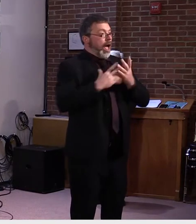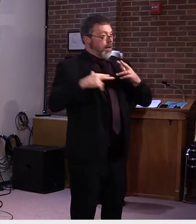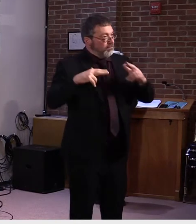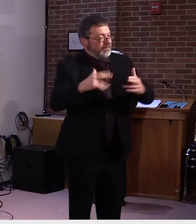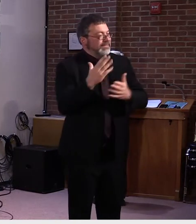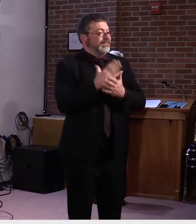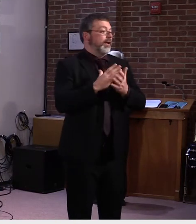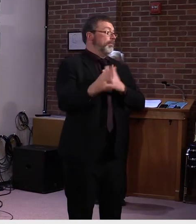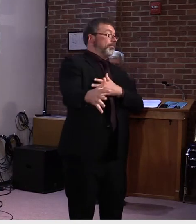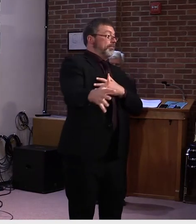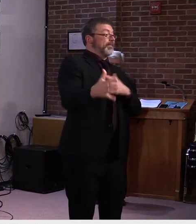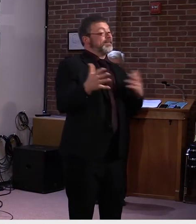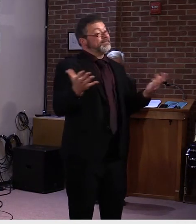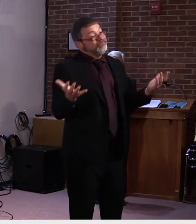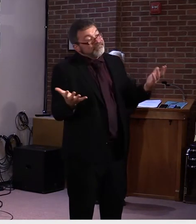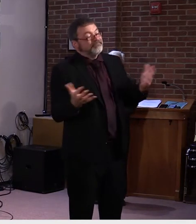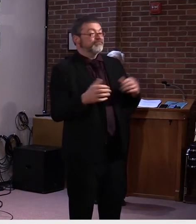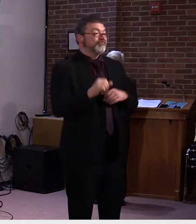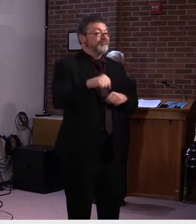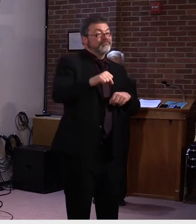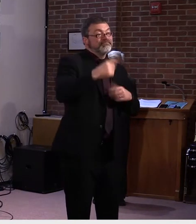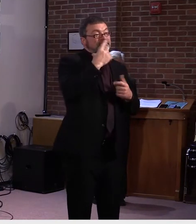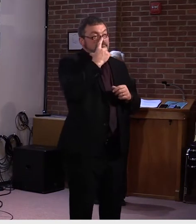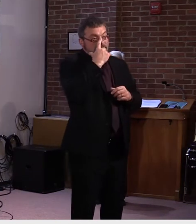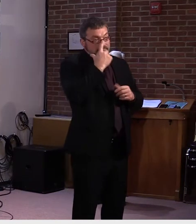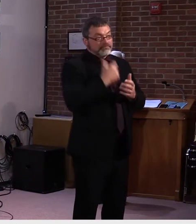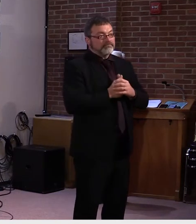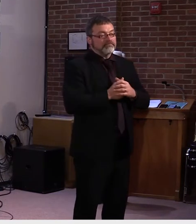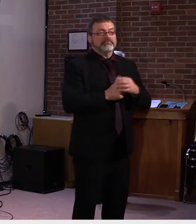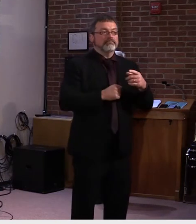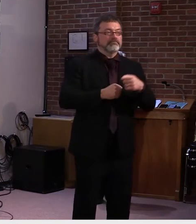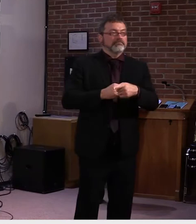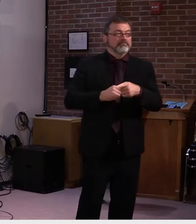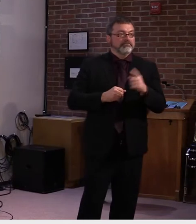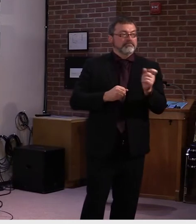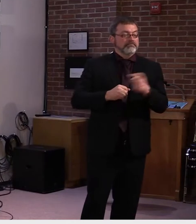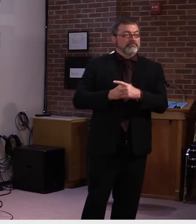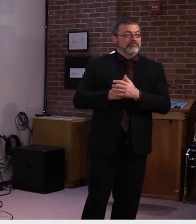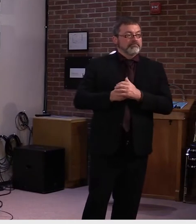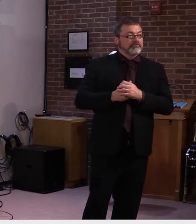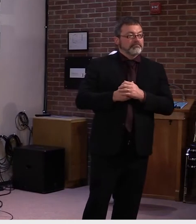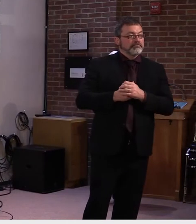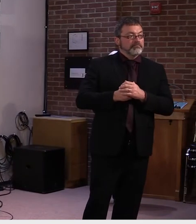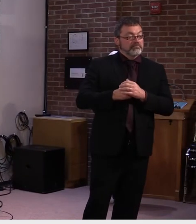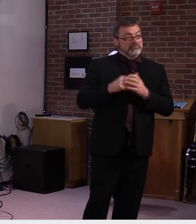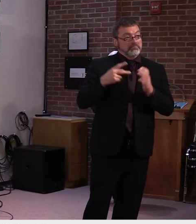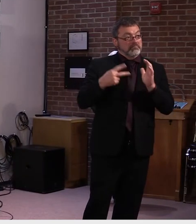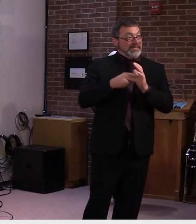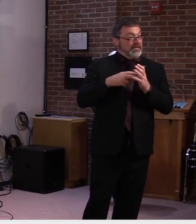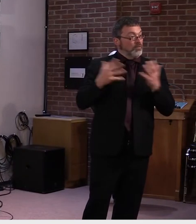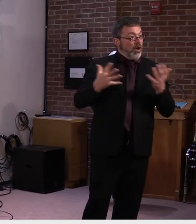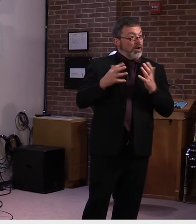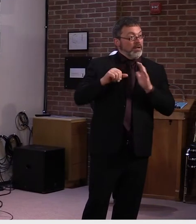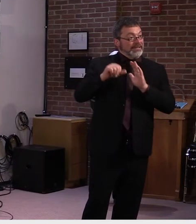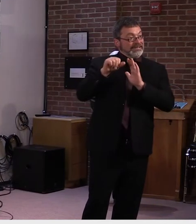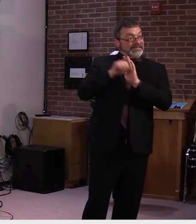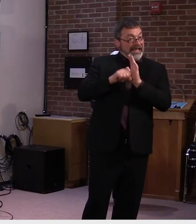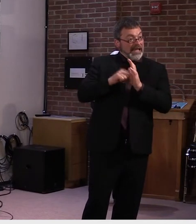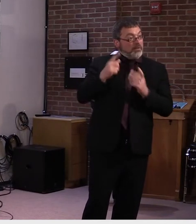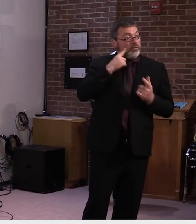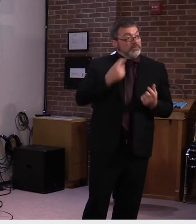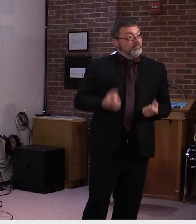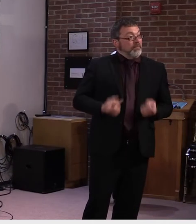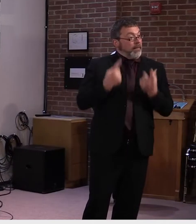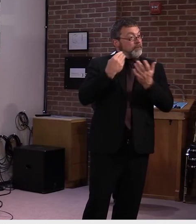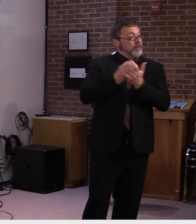And somewhat interrelated maybe is, uh, the state is spending money and manpower renumbering the exits